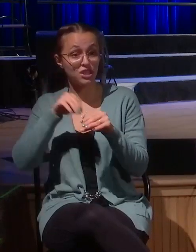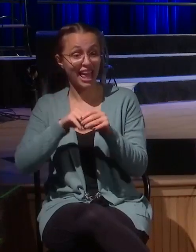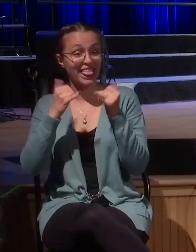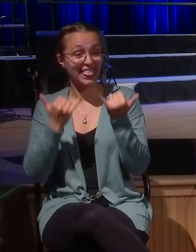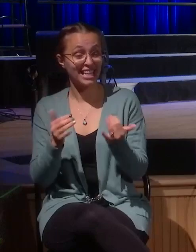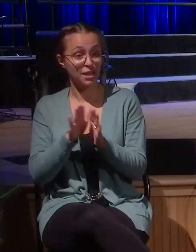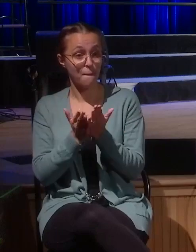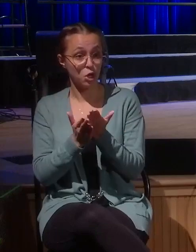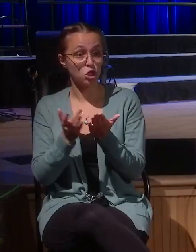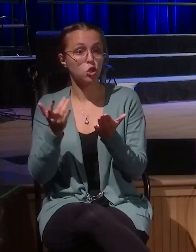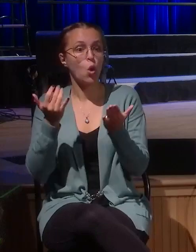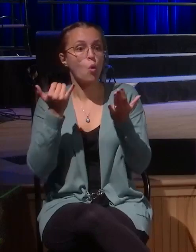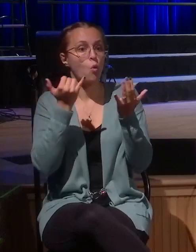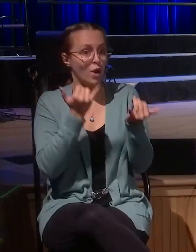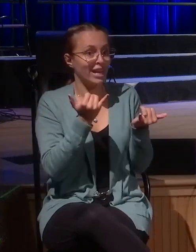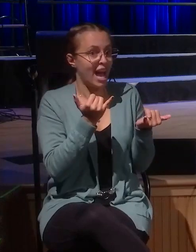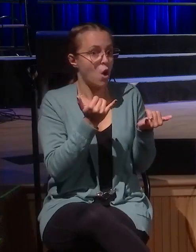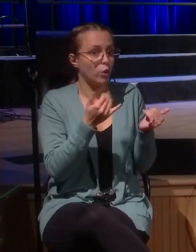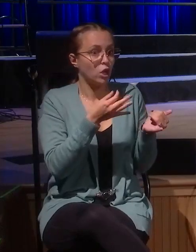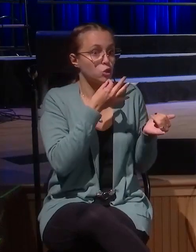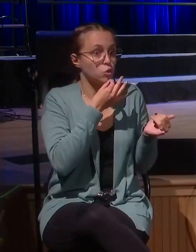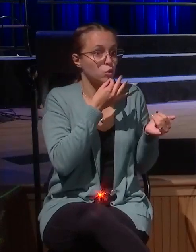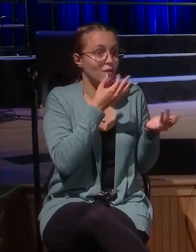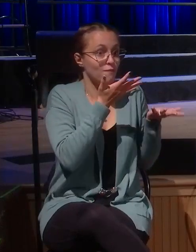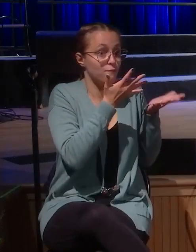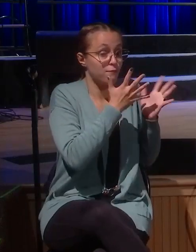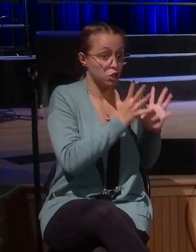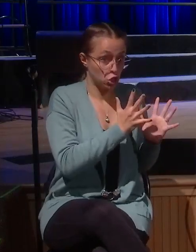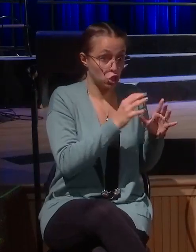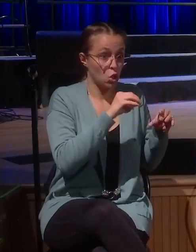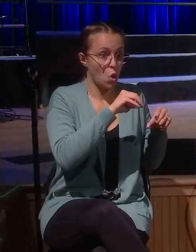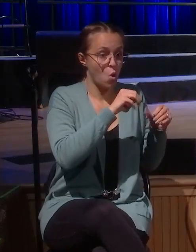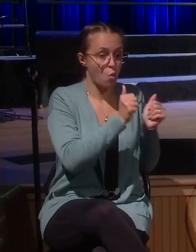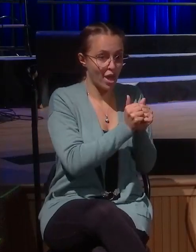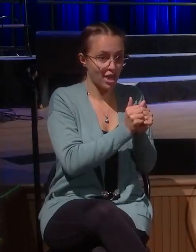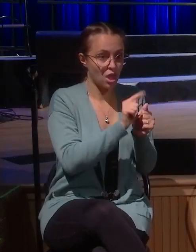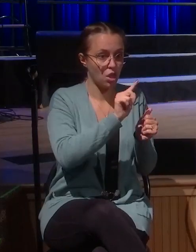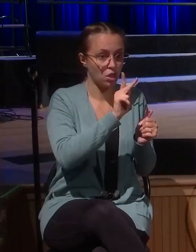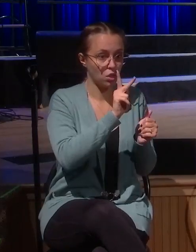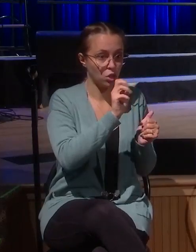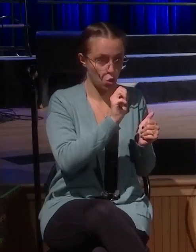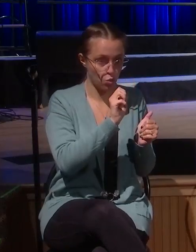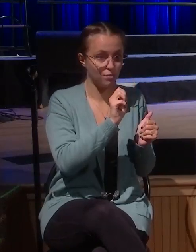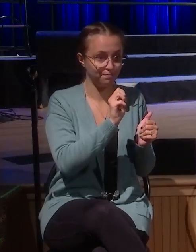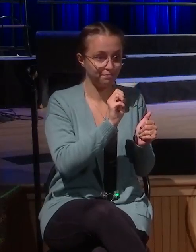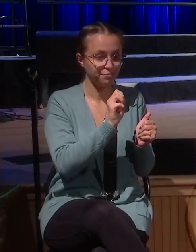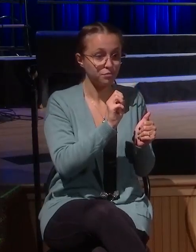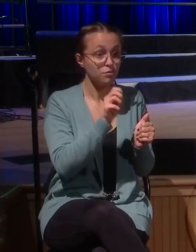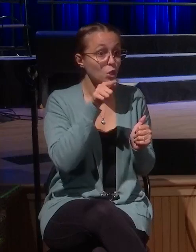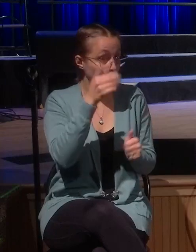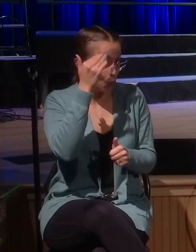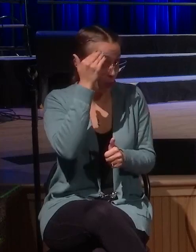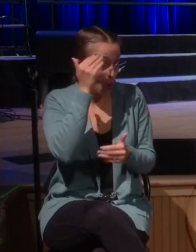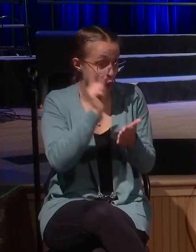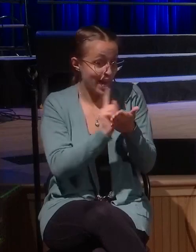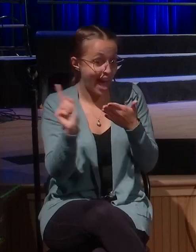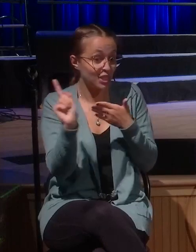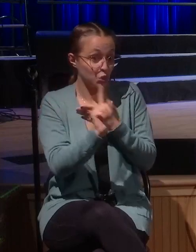pinnacle of what's happening. You know it's coming. The cross is coming. It's coming next week, in fact, in the life of Jesus